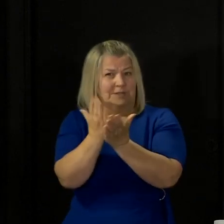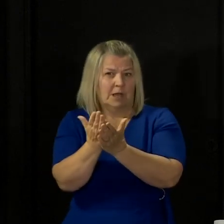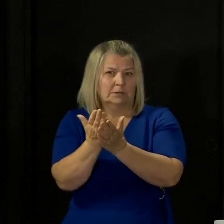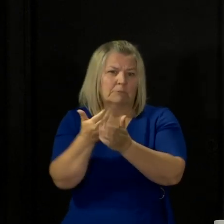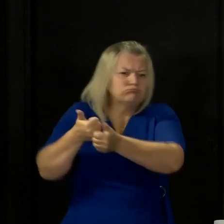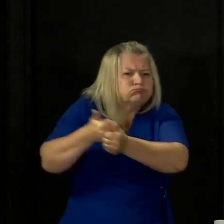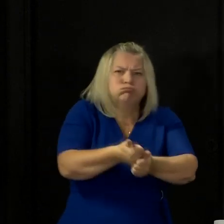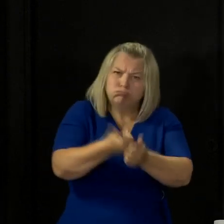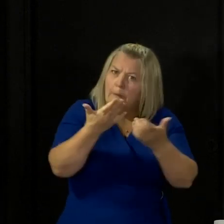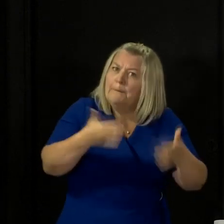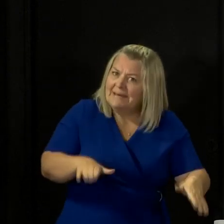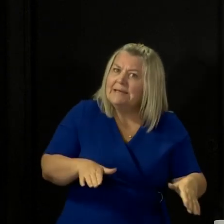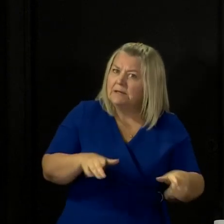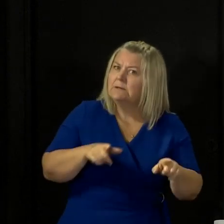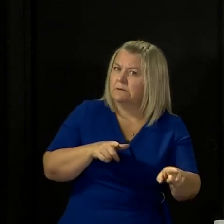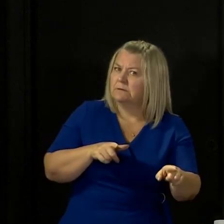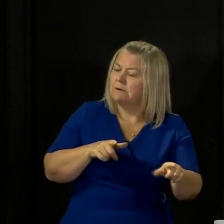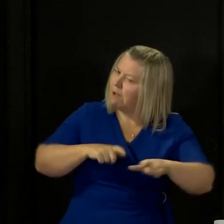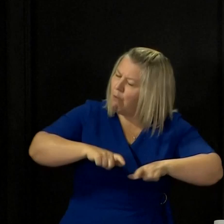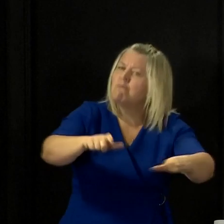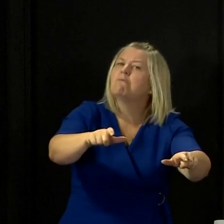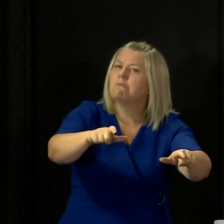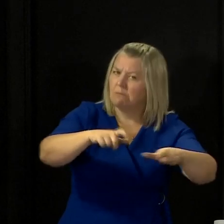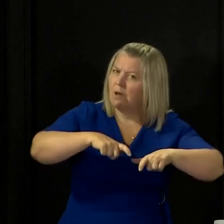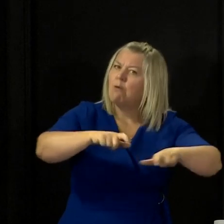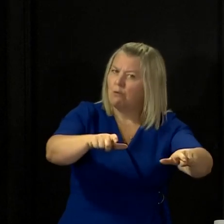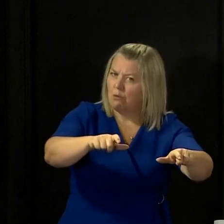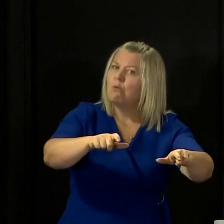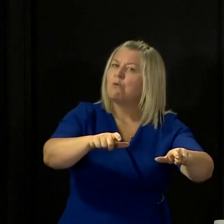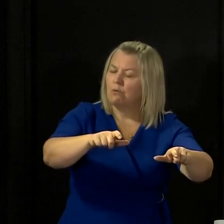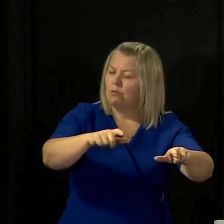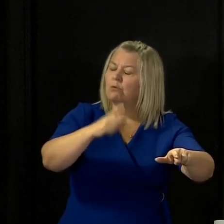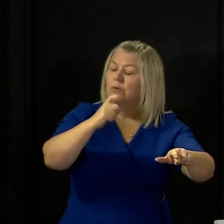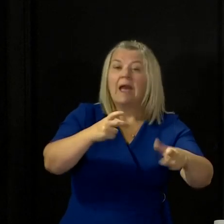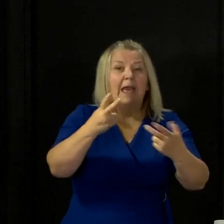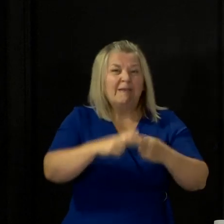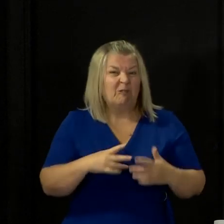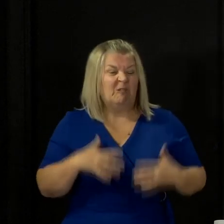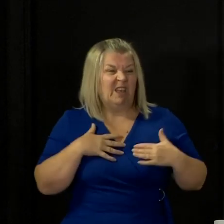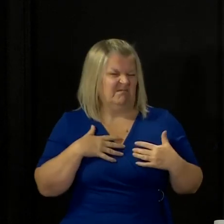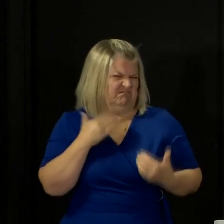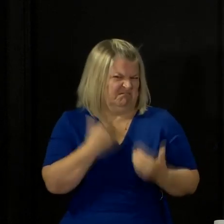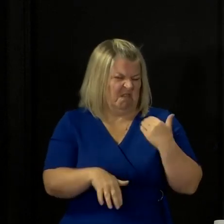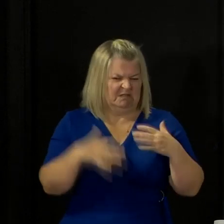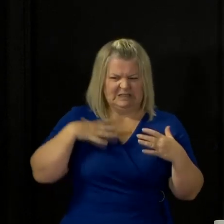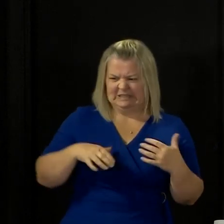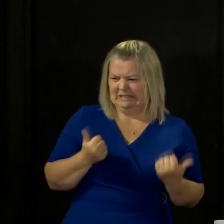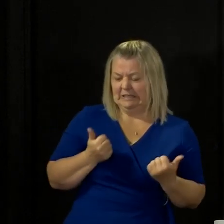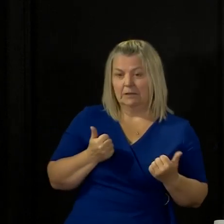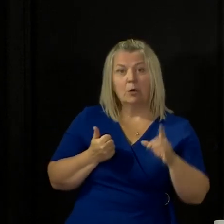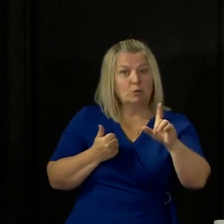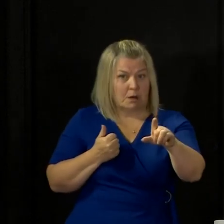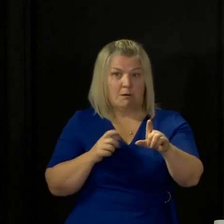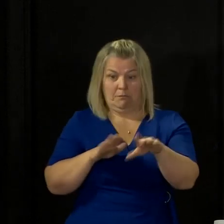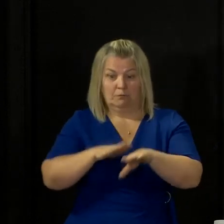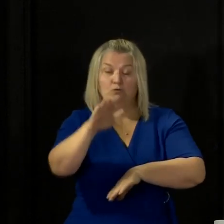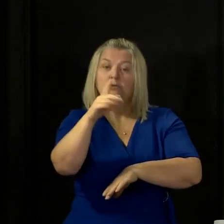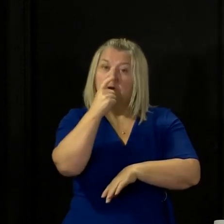services will continue, and even if you haven't needed them up until now, you can still access them if you need them in future.